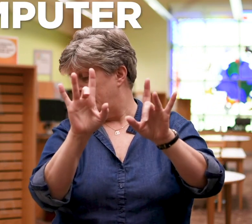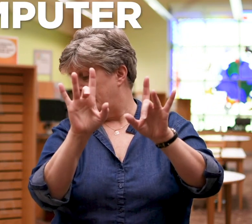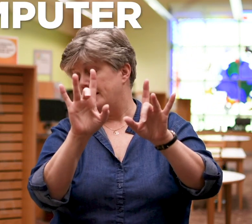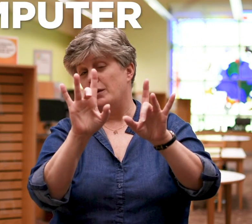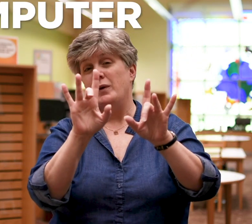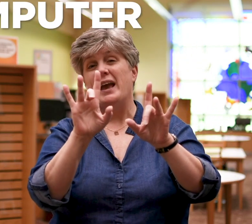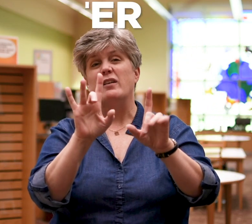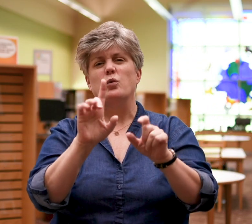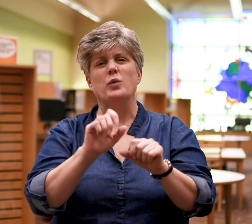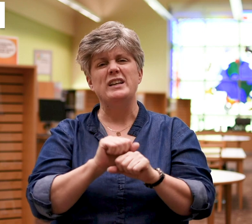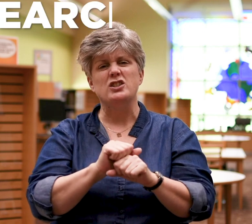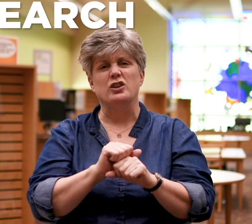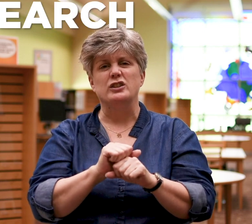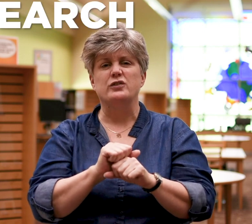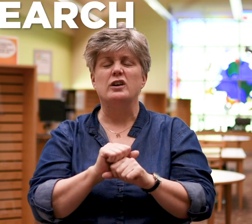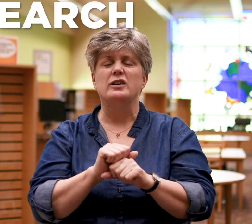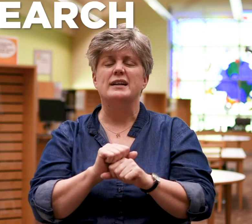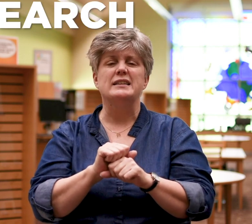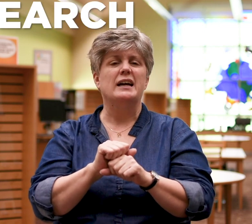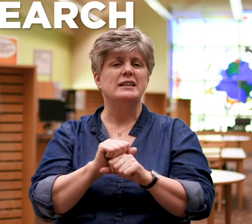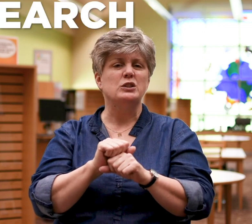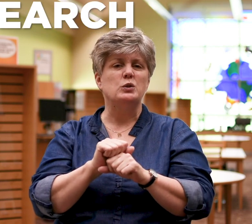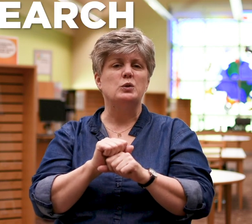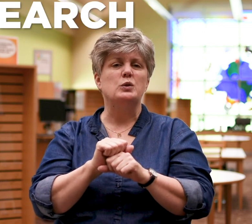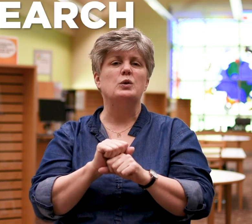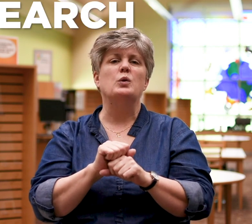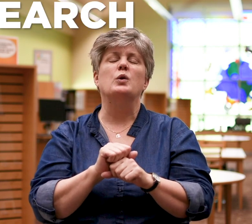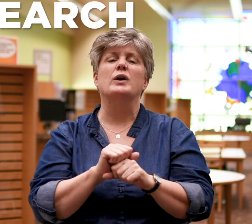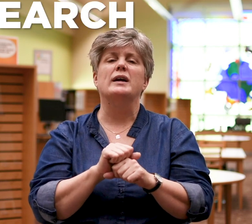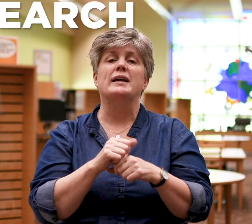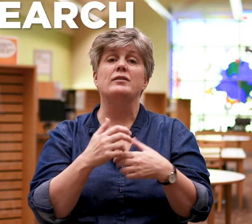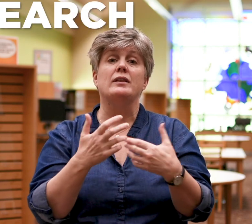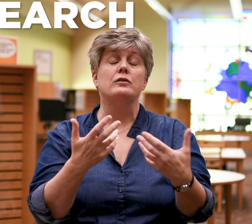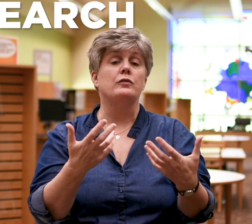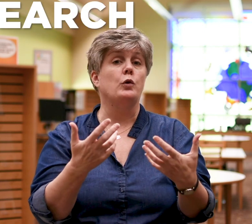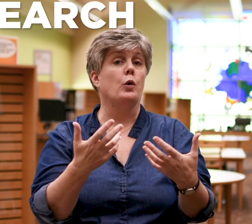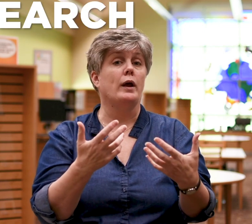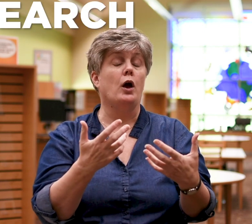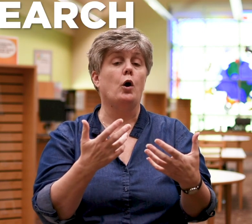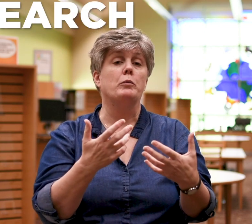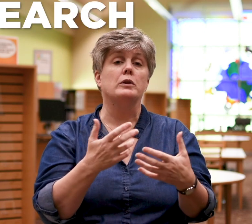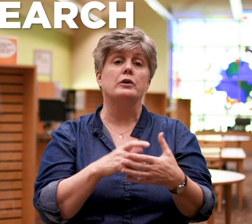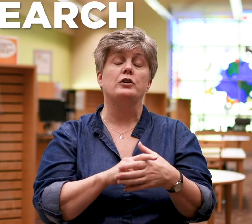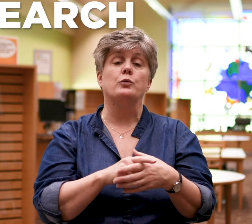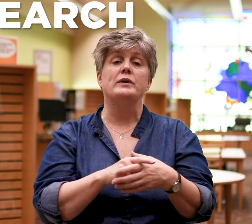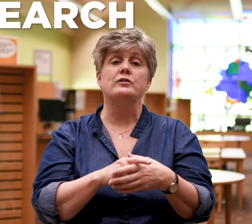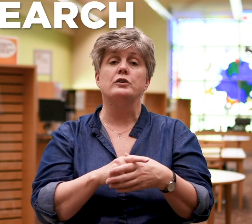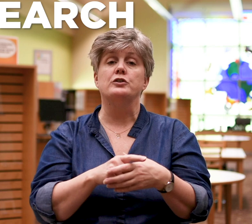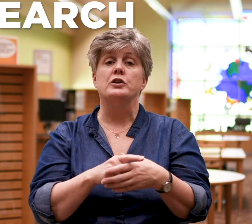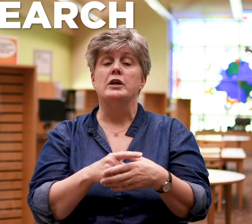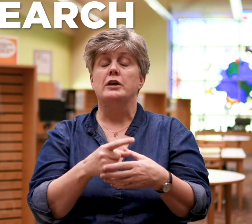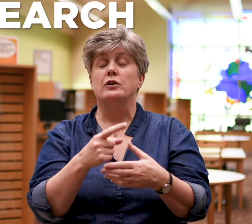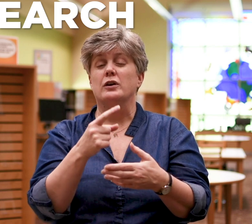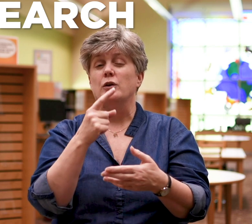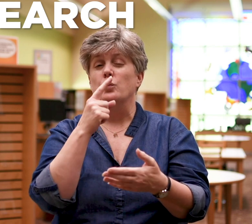then we have research for all you guys in high school or even those of you who are at home are learning to research you're going to